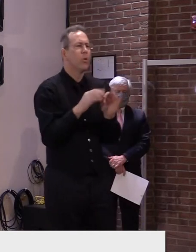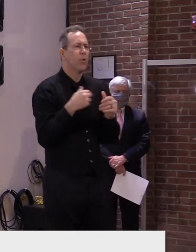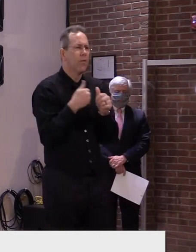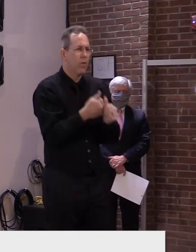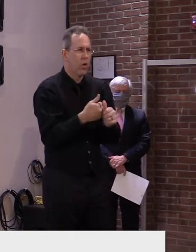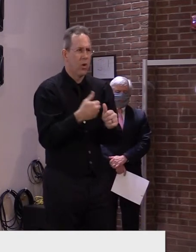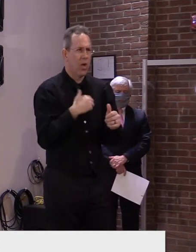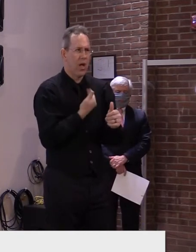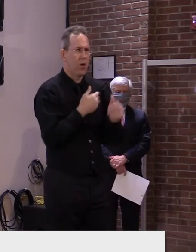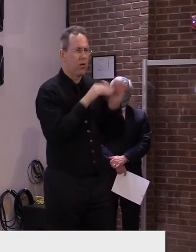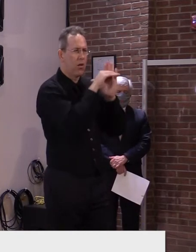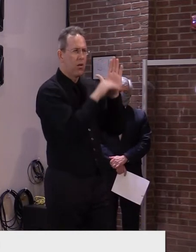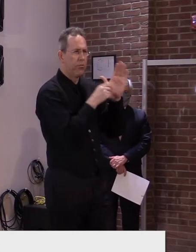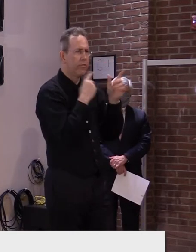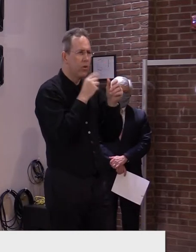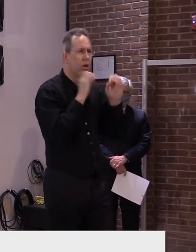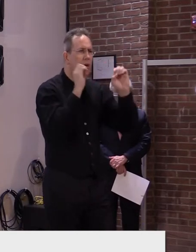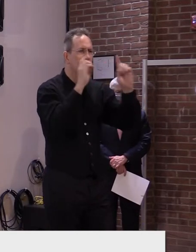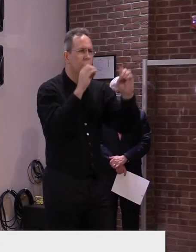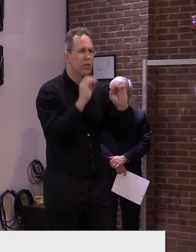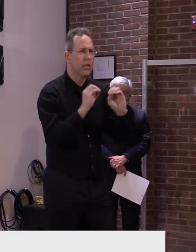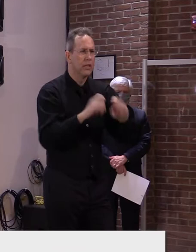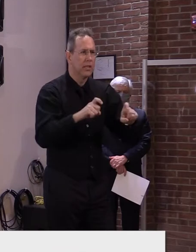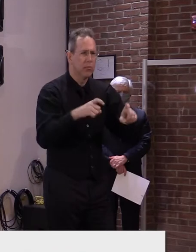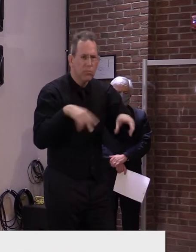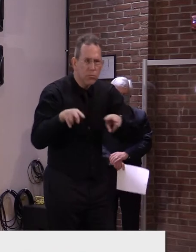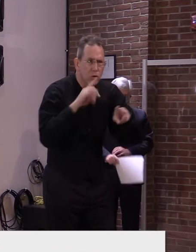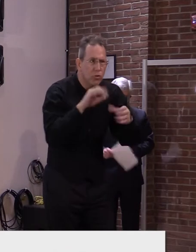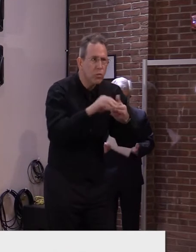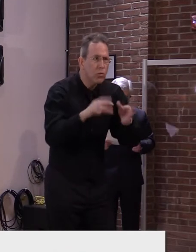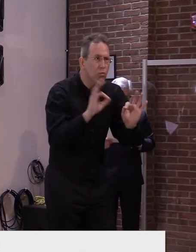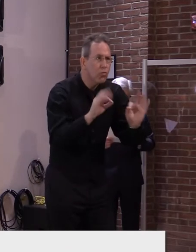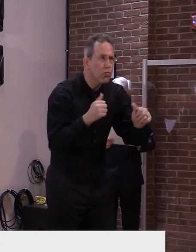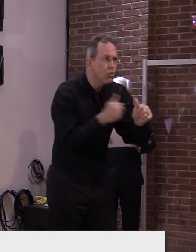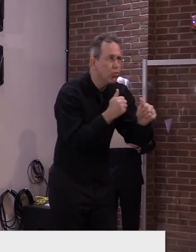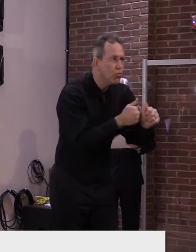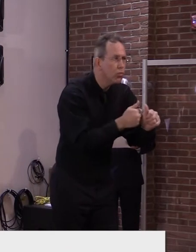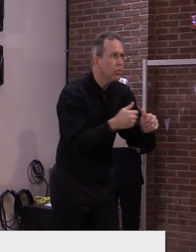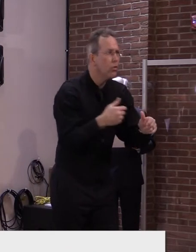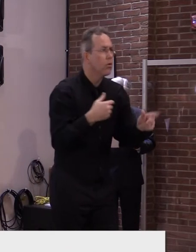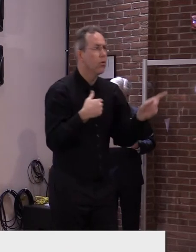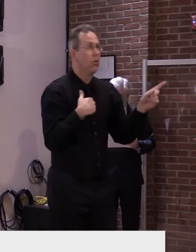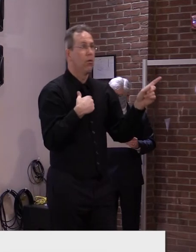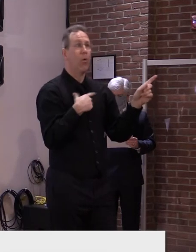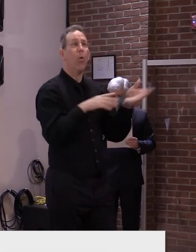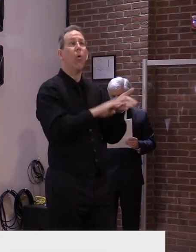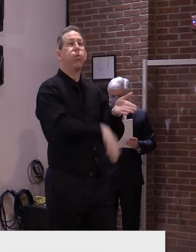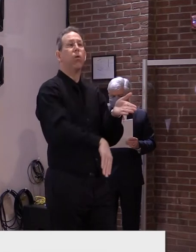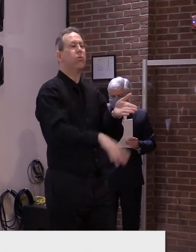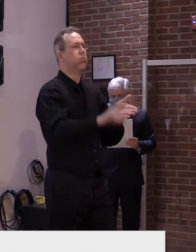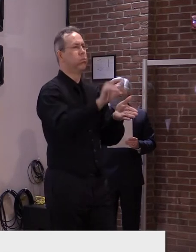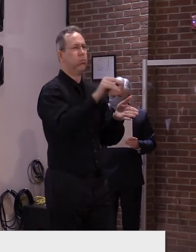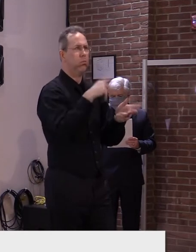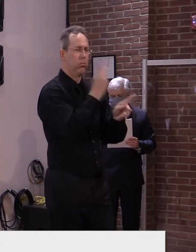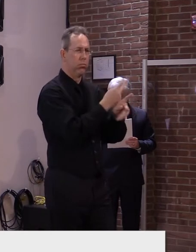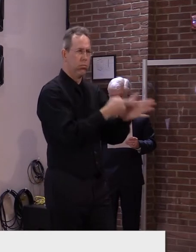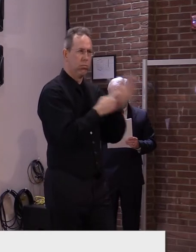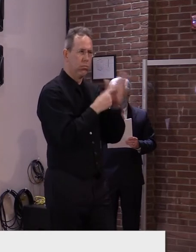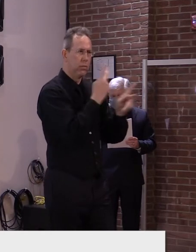but probably not an outright waiver. It is not clear, however, as to how much flexibility they will impart to states in their guidance.